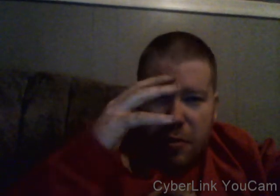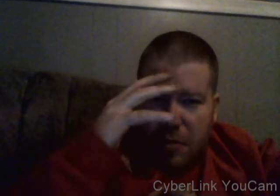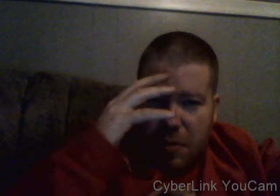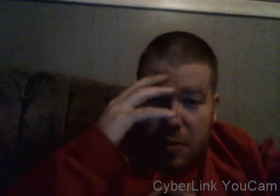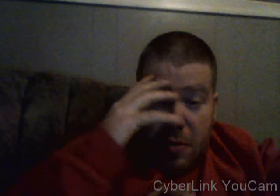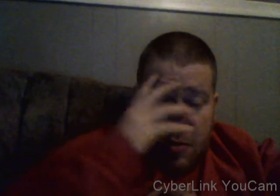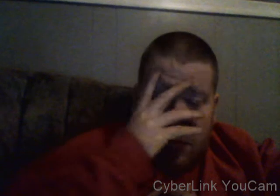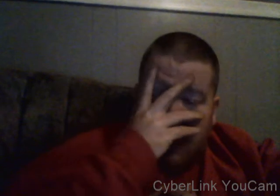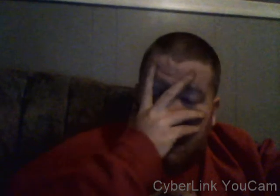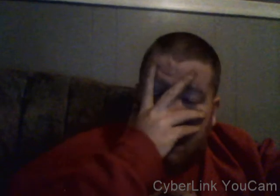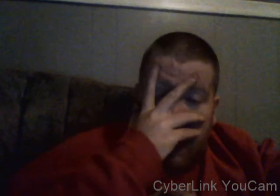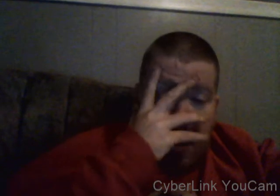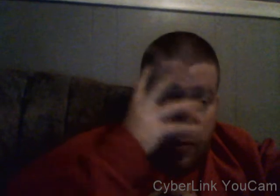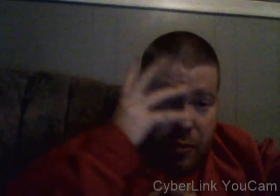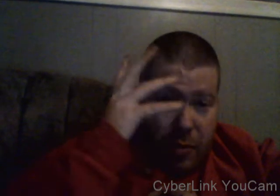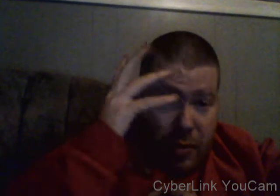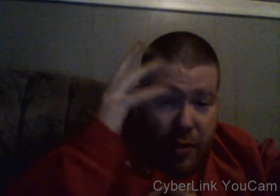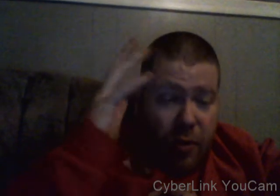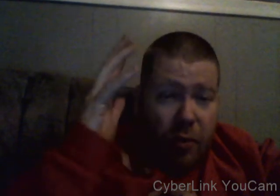I don't know it's called